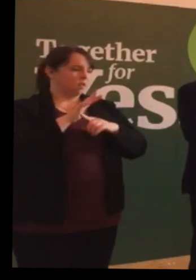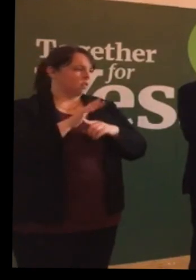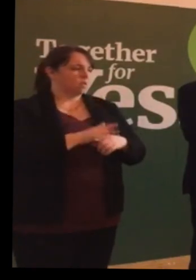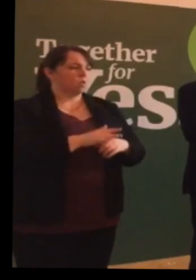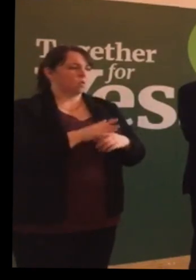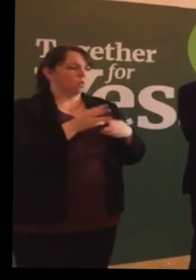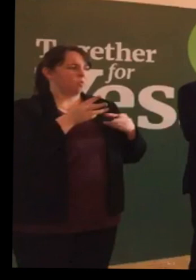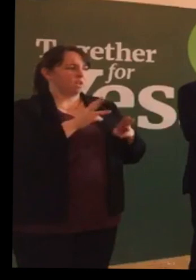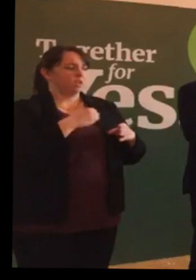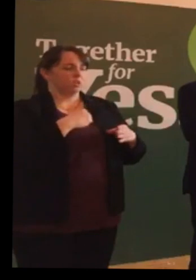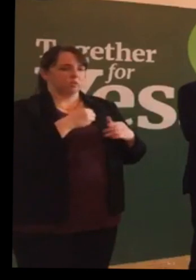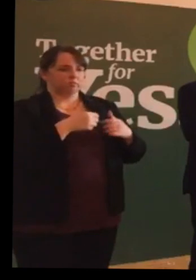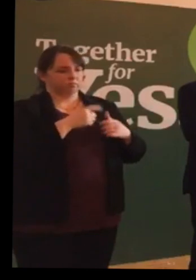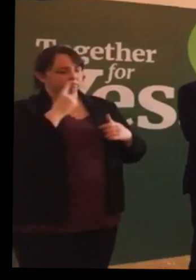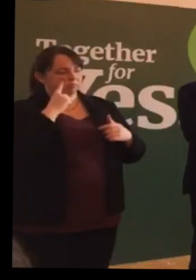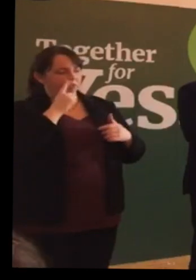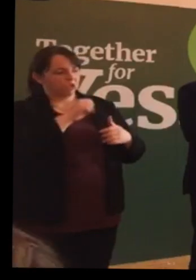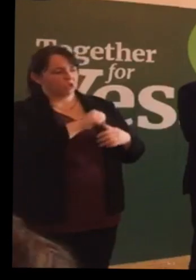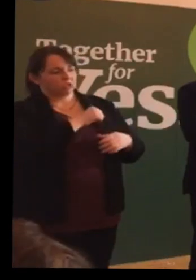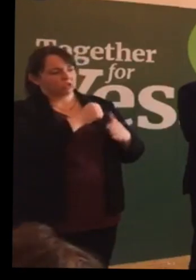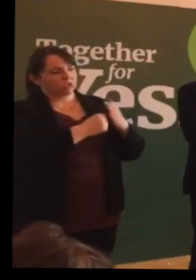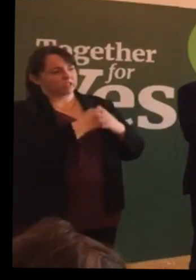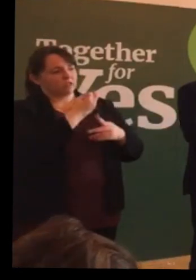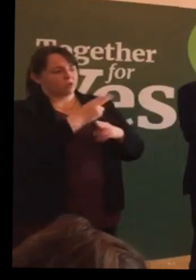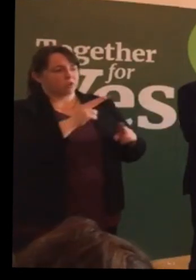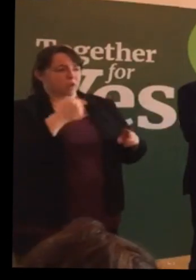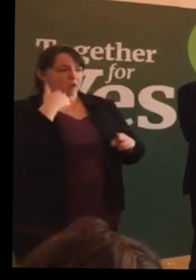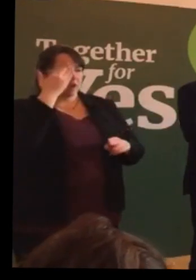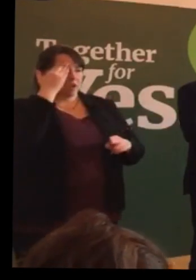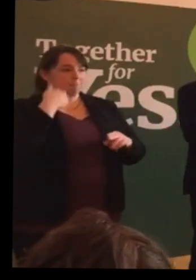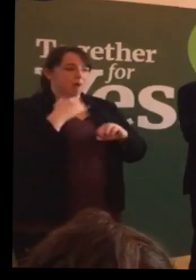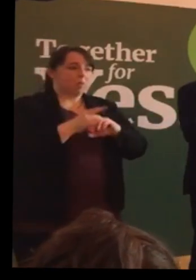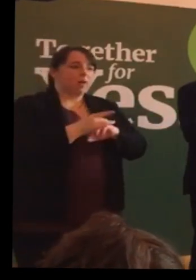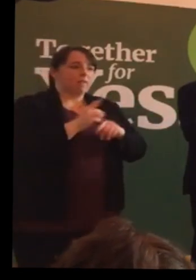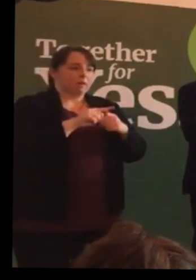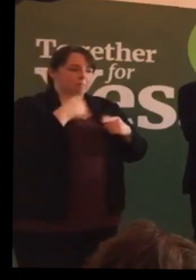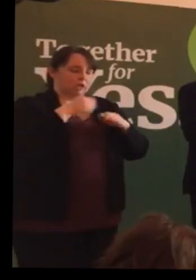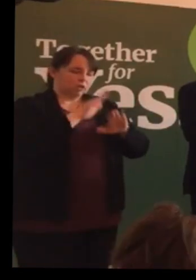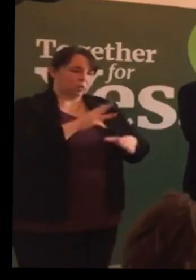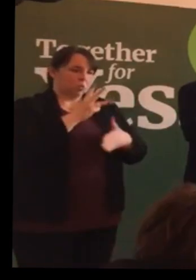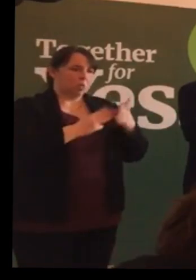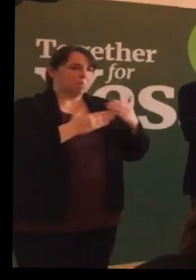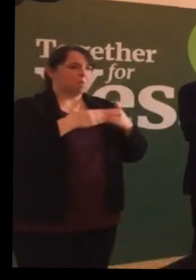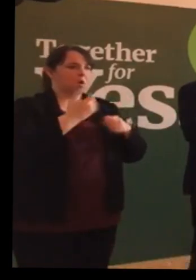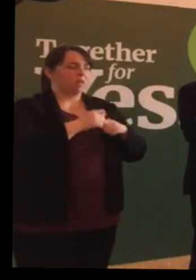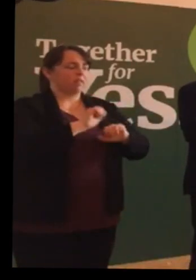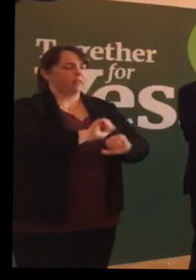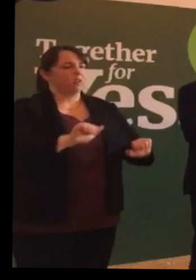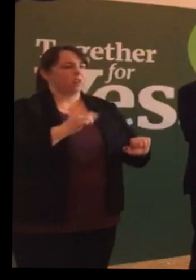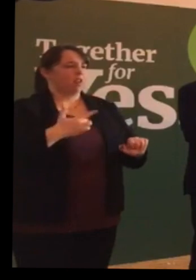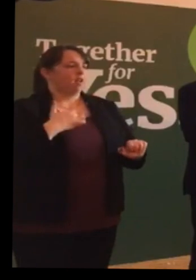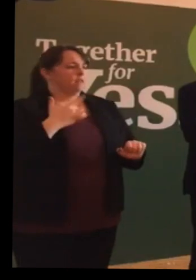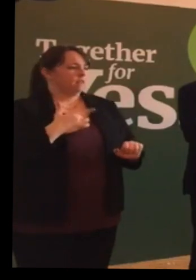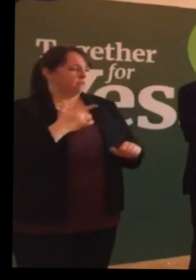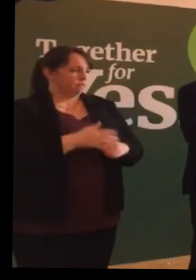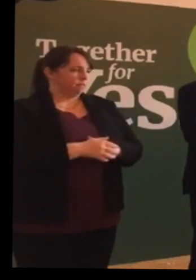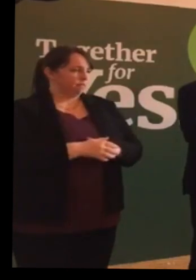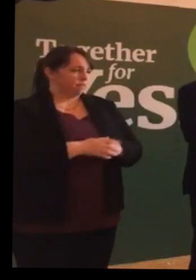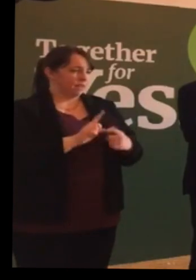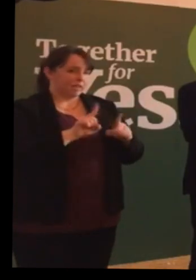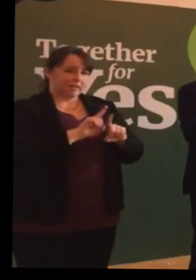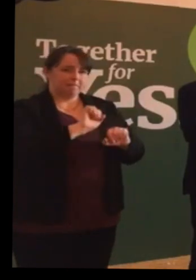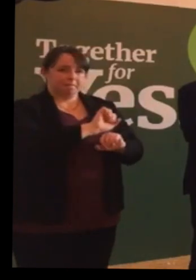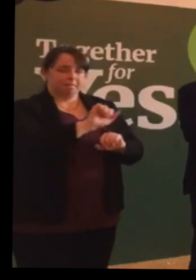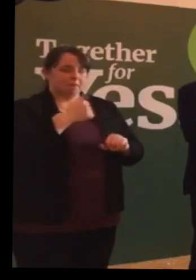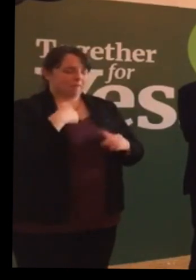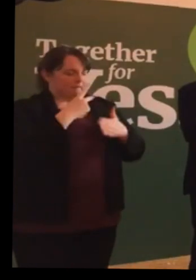I know that my wife and my children are worth more than simply their lives. And so are yours. I value